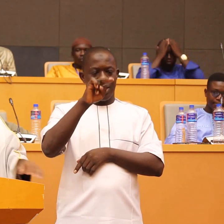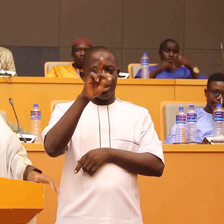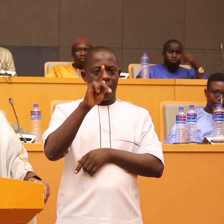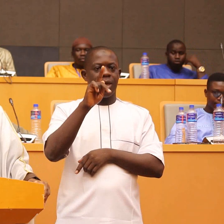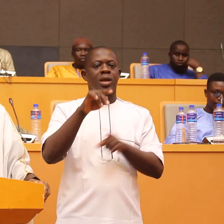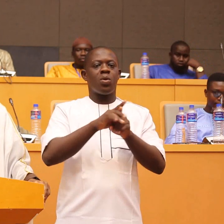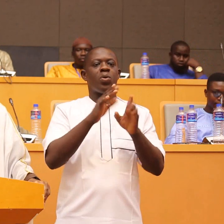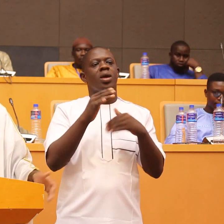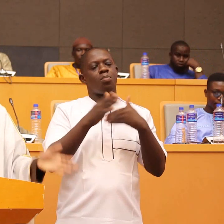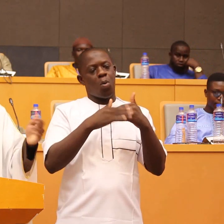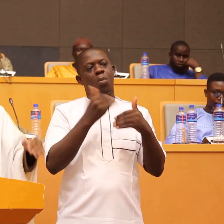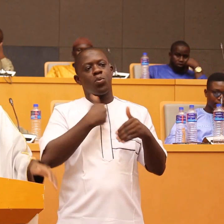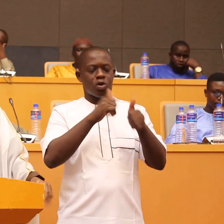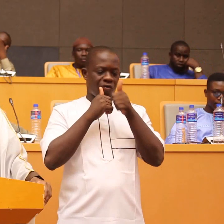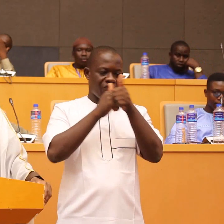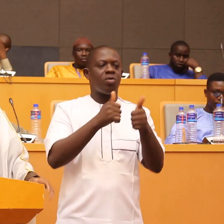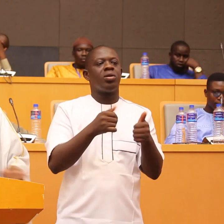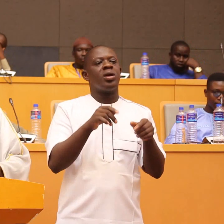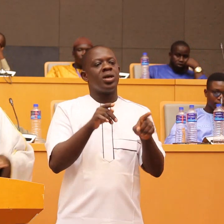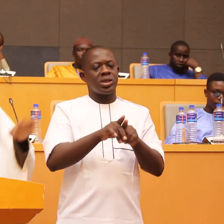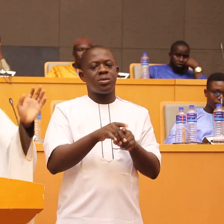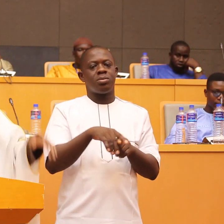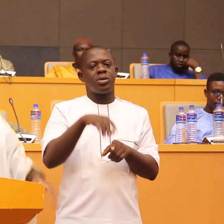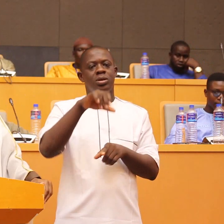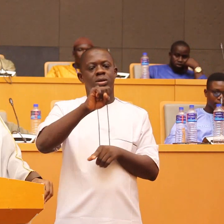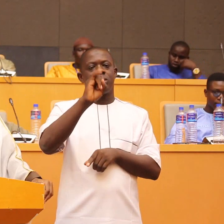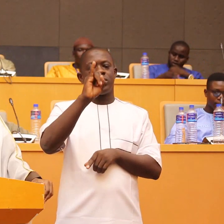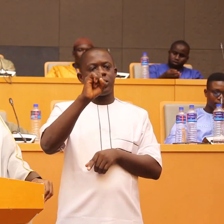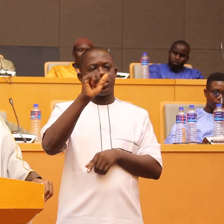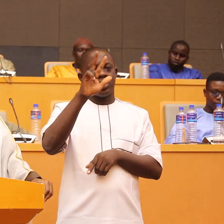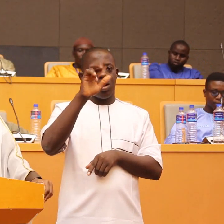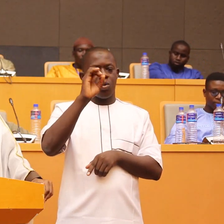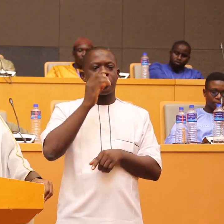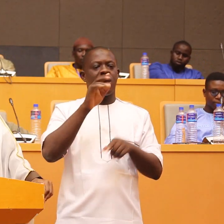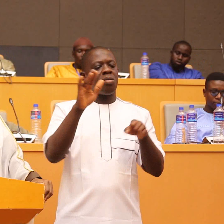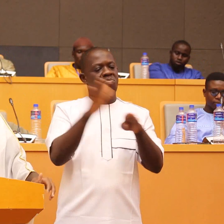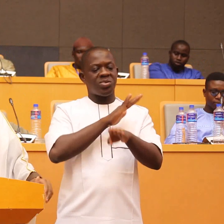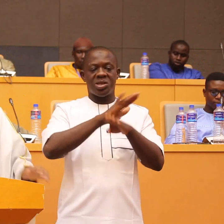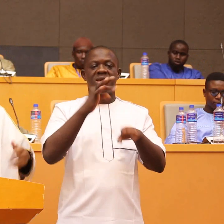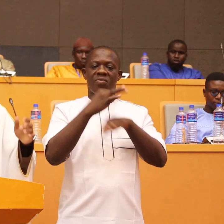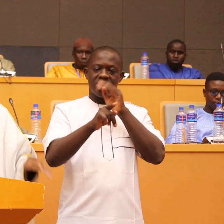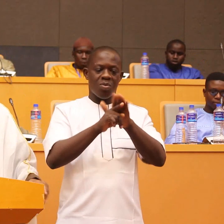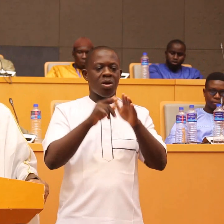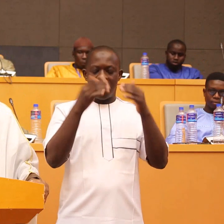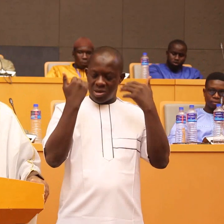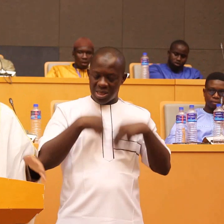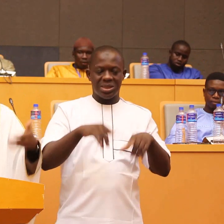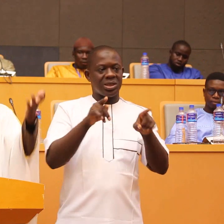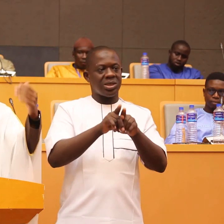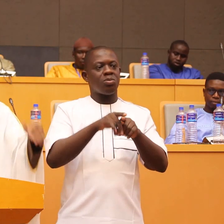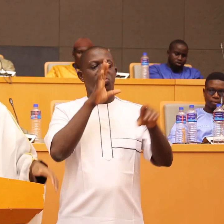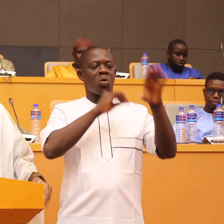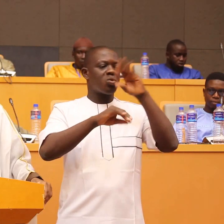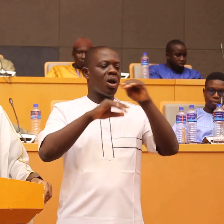have great golemans here he will say look I don't follow if you dress like him and come here convey the message they